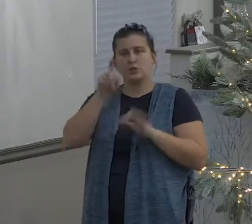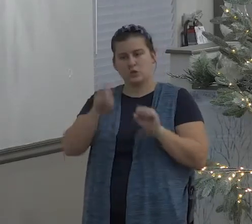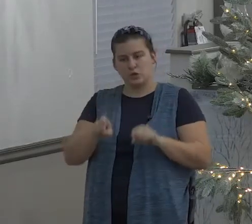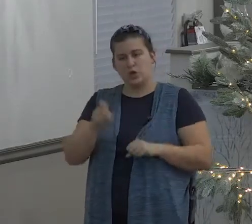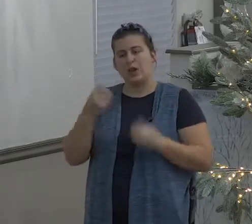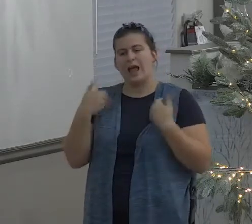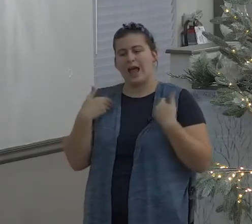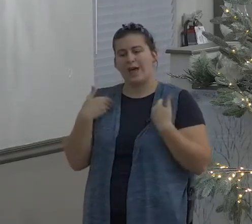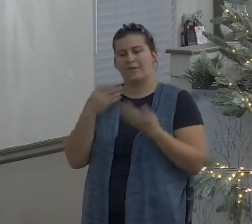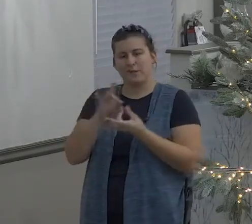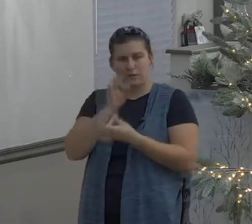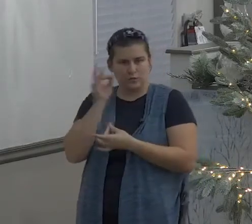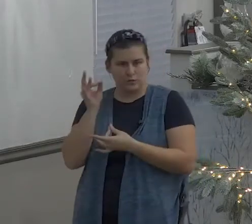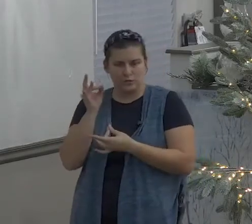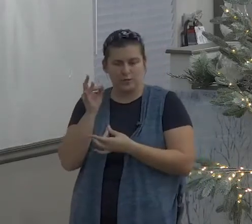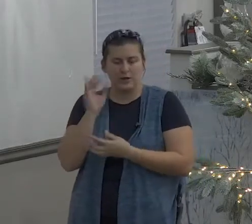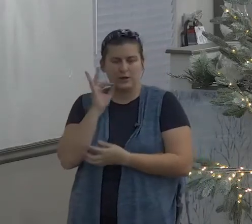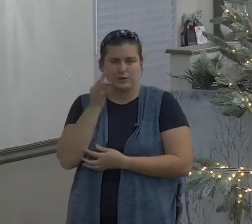the fruit of the spirit